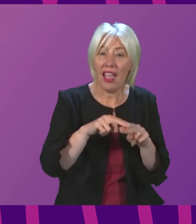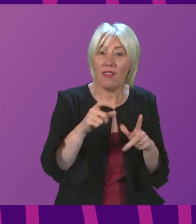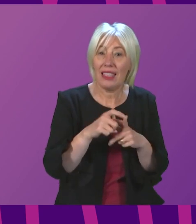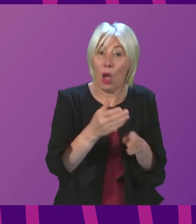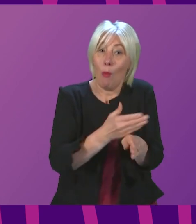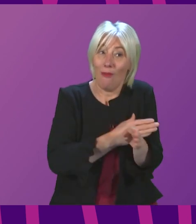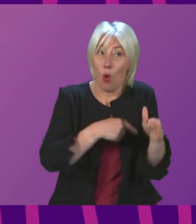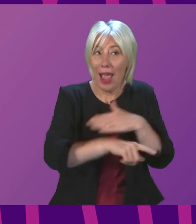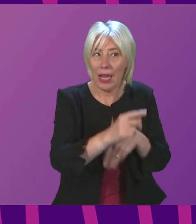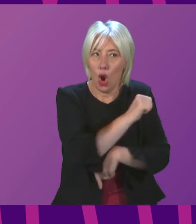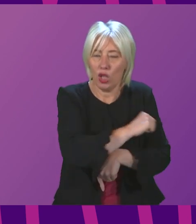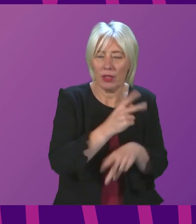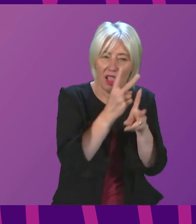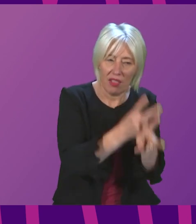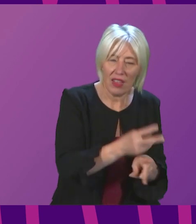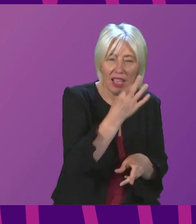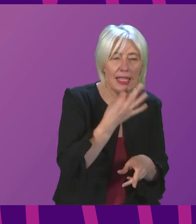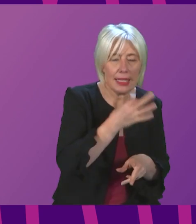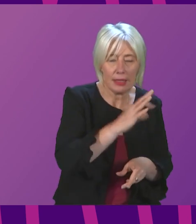Mr. Sandish Gulhani, Mr.